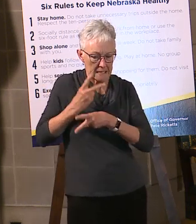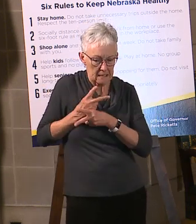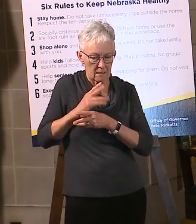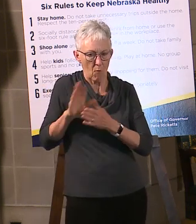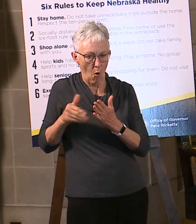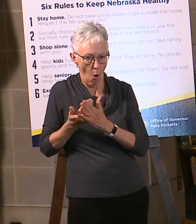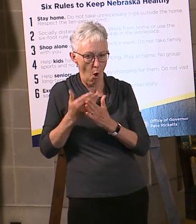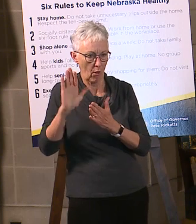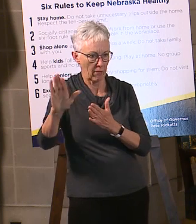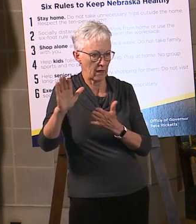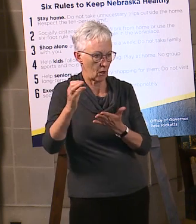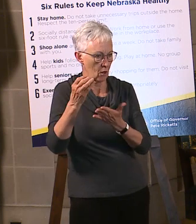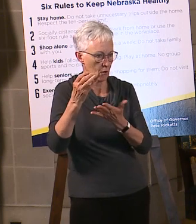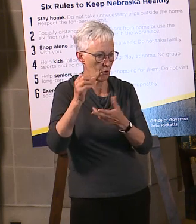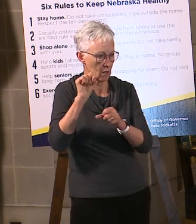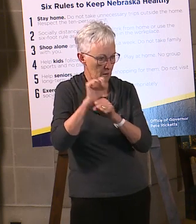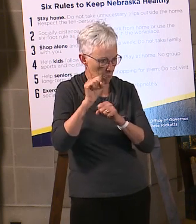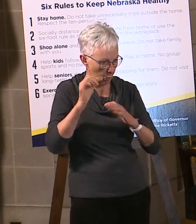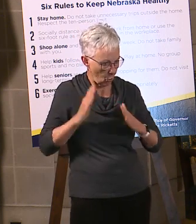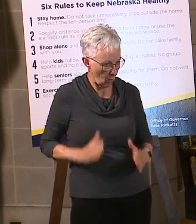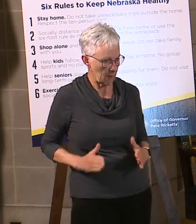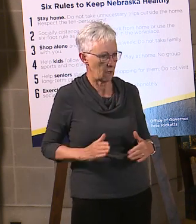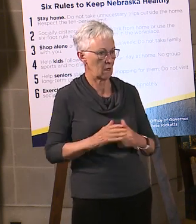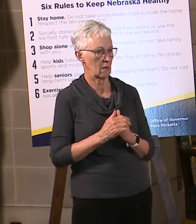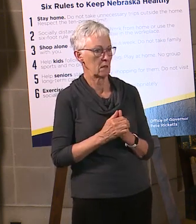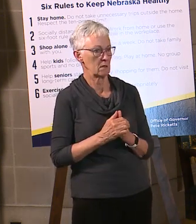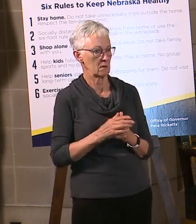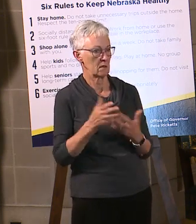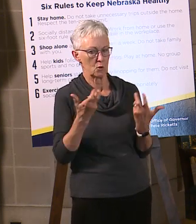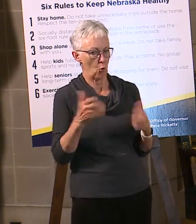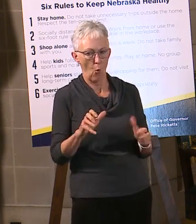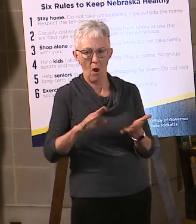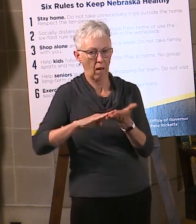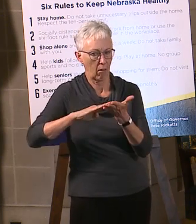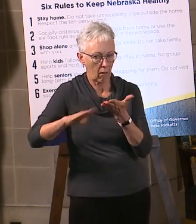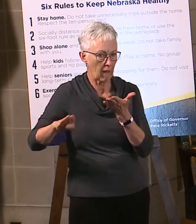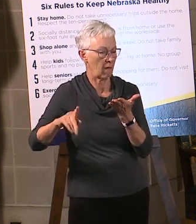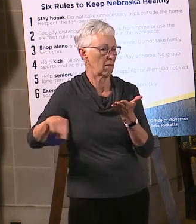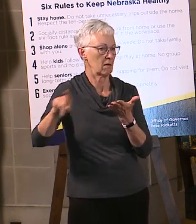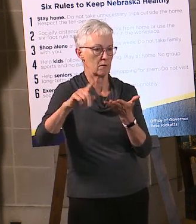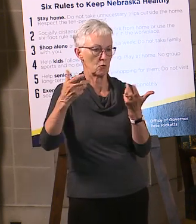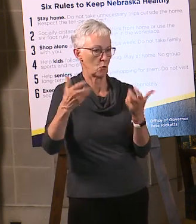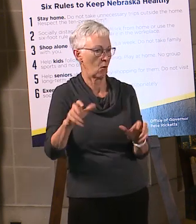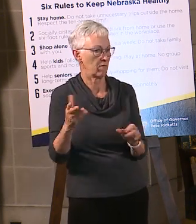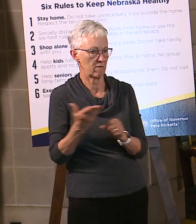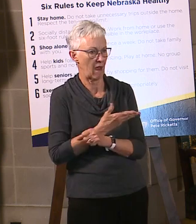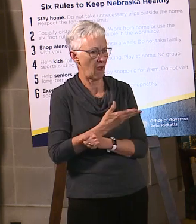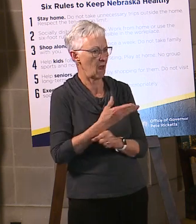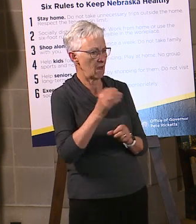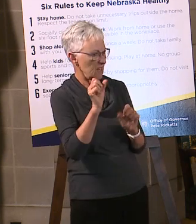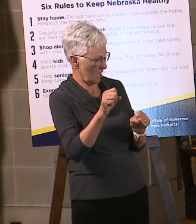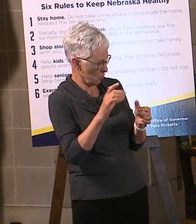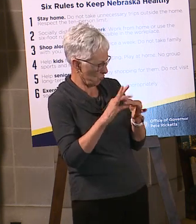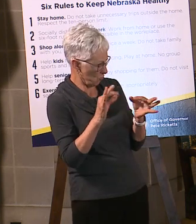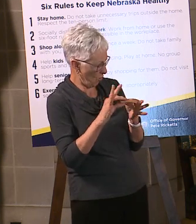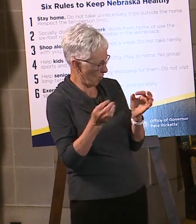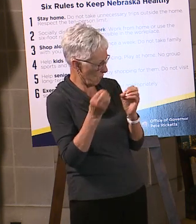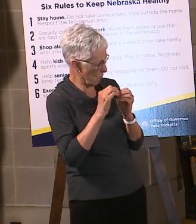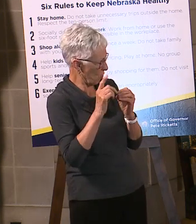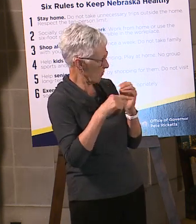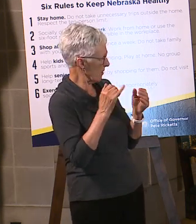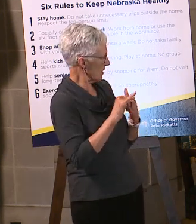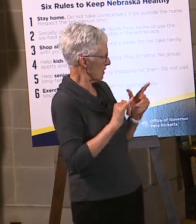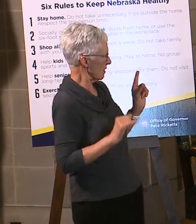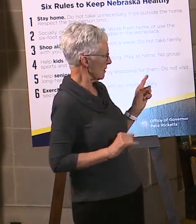you have any numbers on how successful they are, how many businesses are doing that or what? So we do have some information